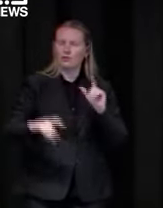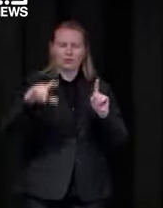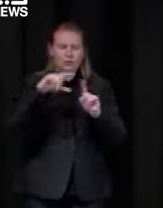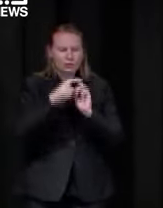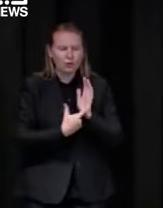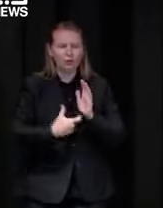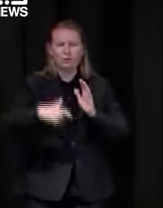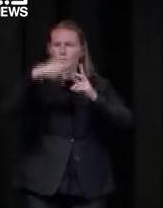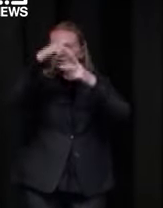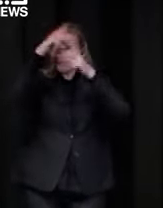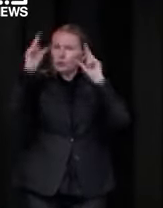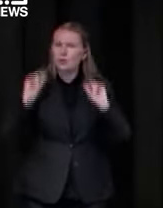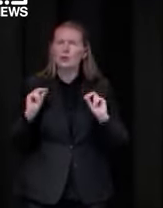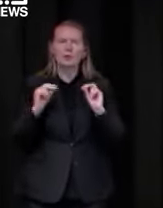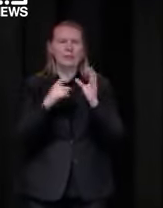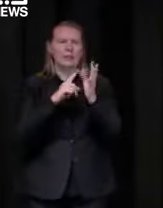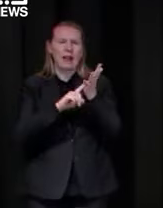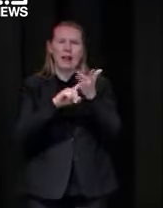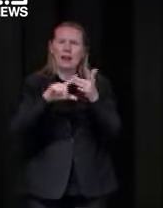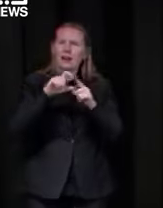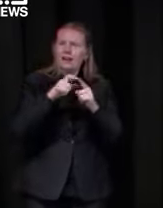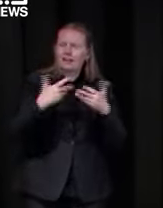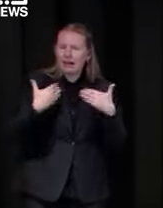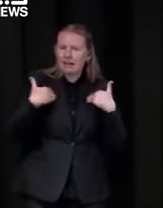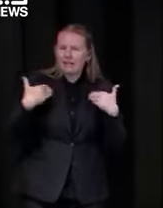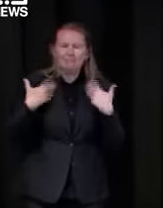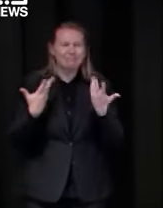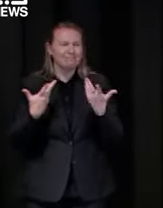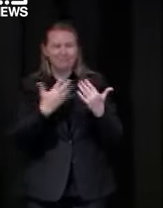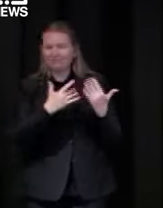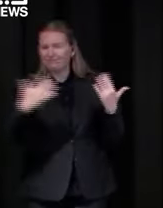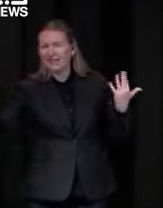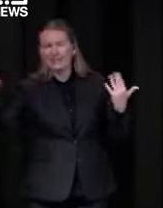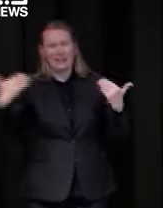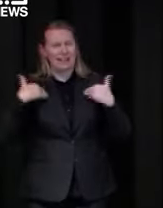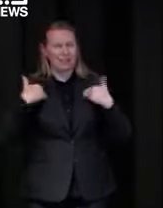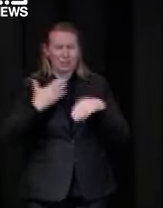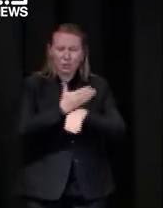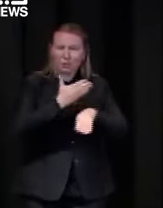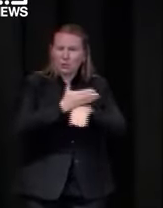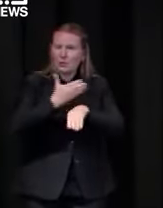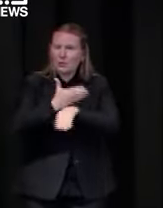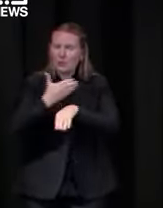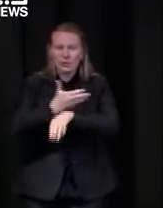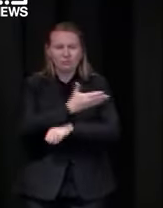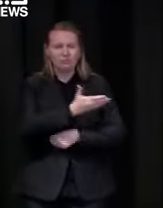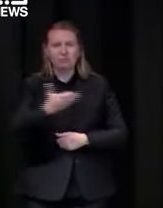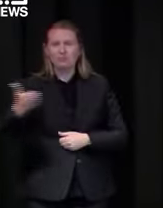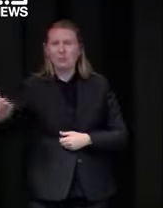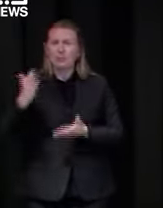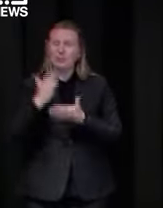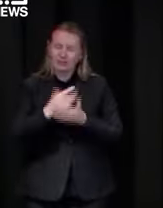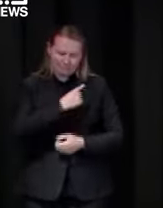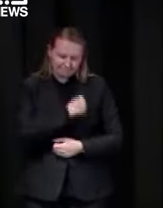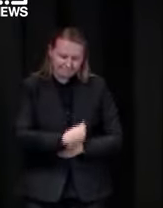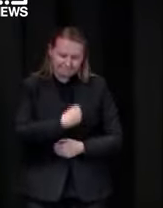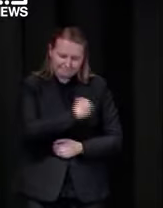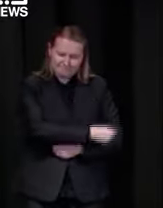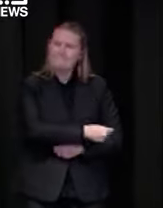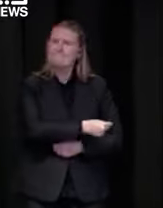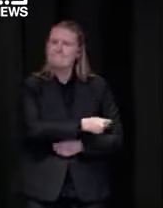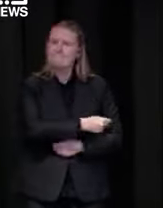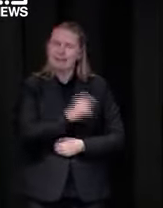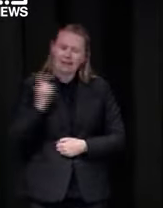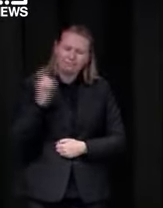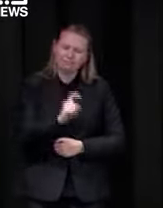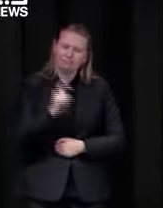allied health staff ancillary staff who rise to the challenge of the increasing patients that we're seeing in hospital